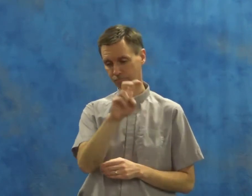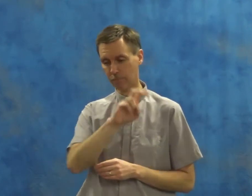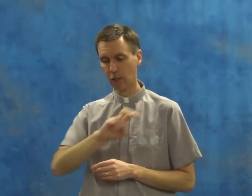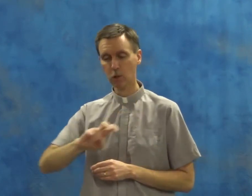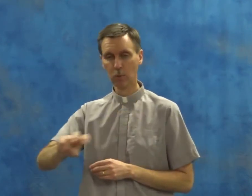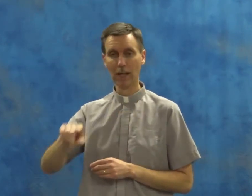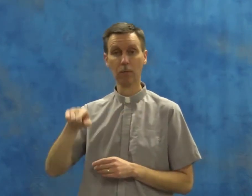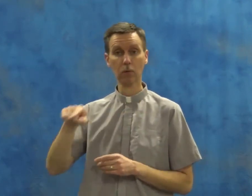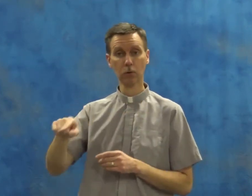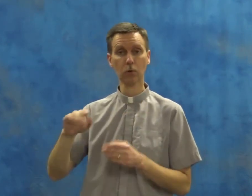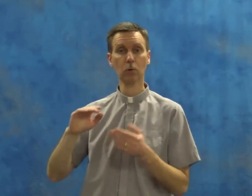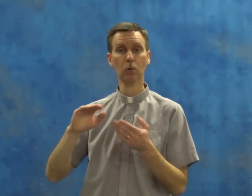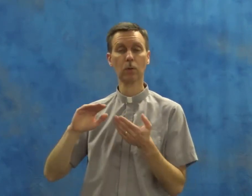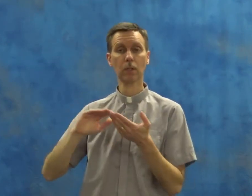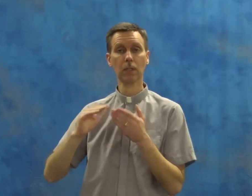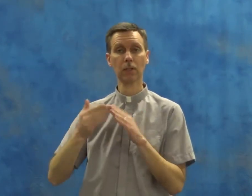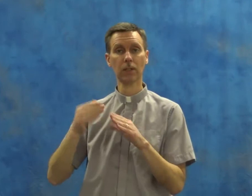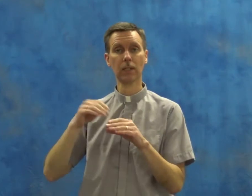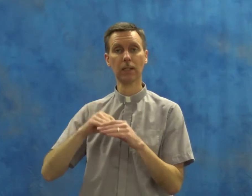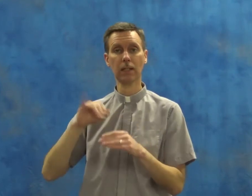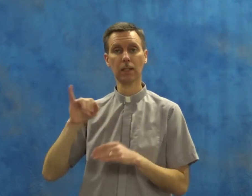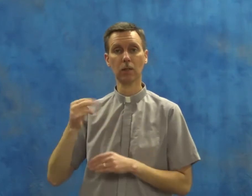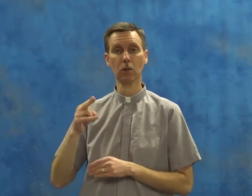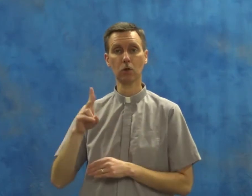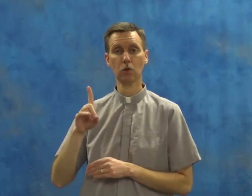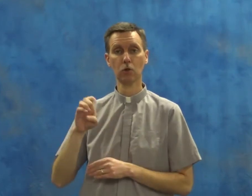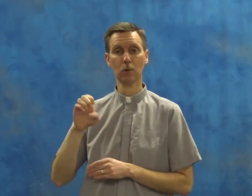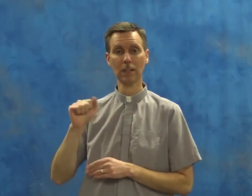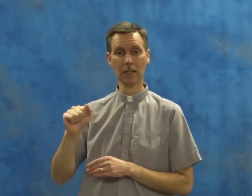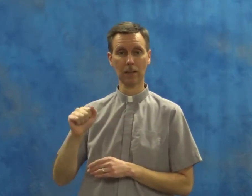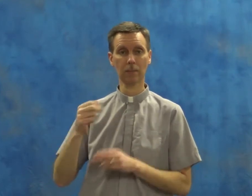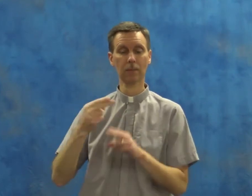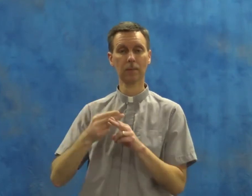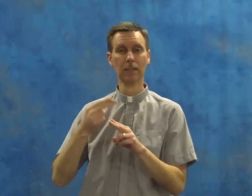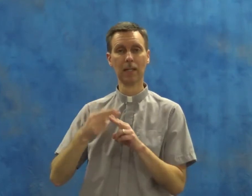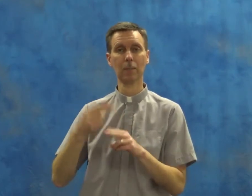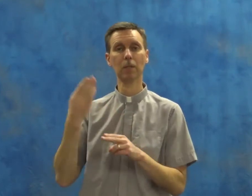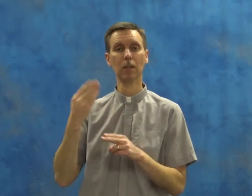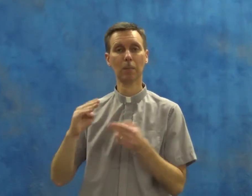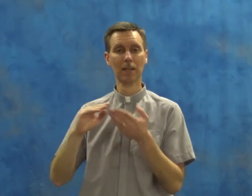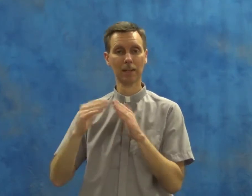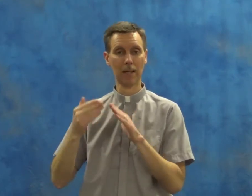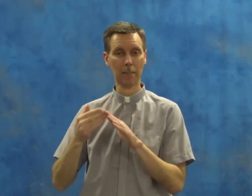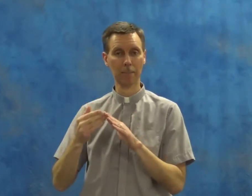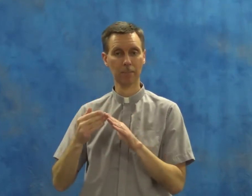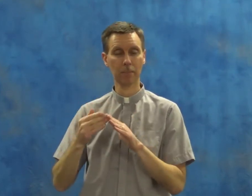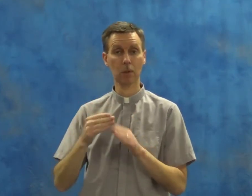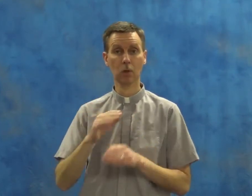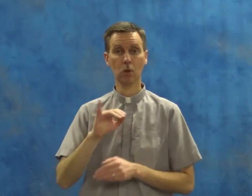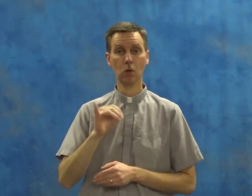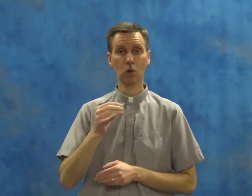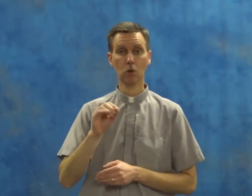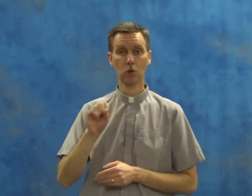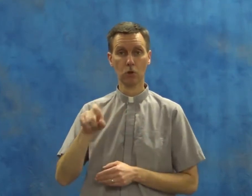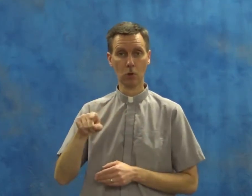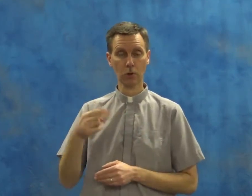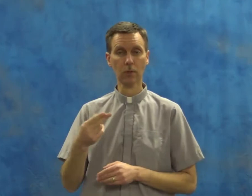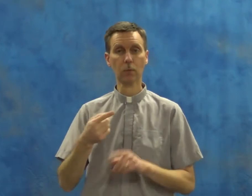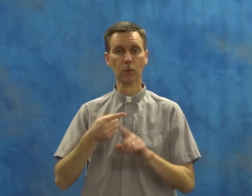traveled to a city in Judea named Bethlehem. Joseph was